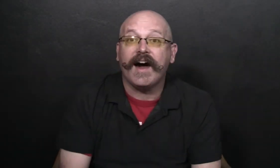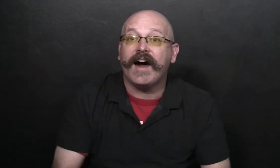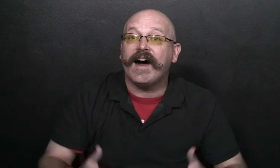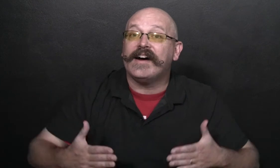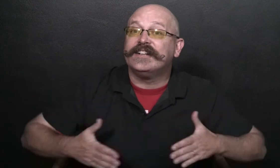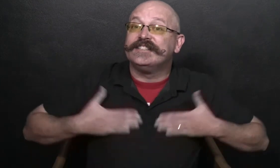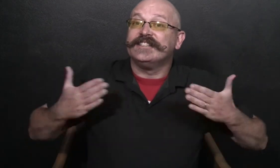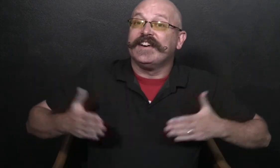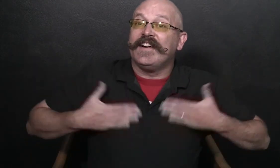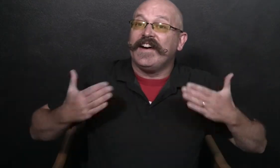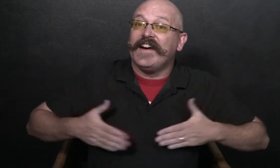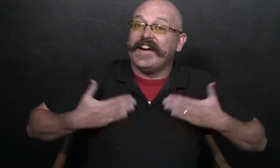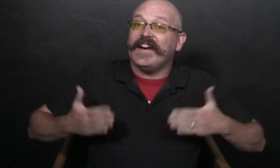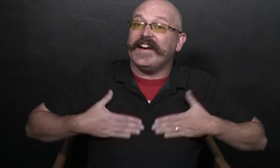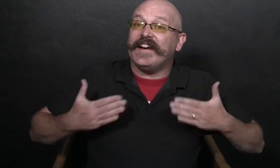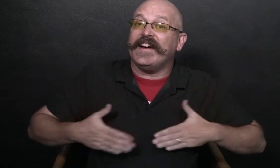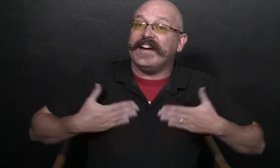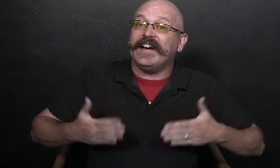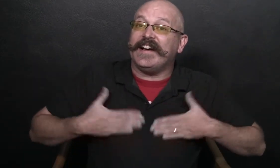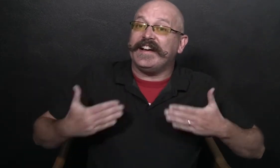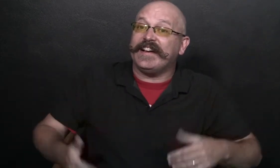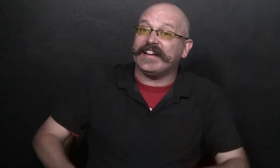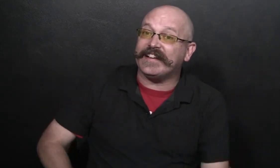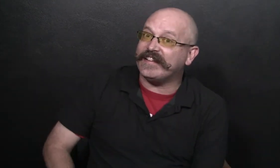They found moments of joy